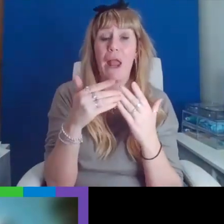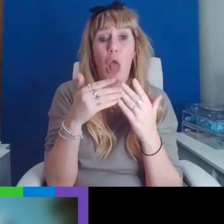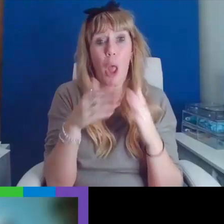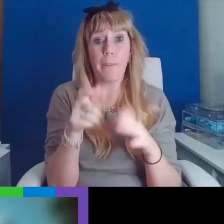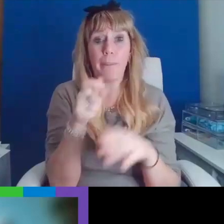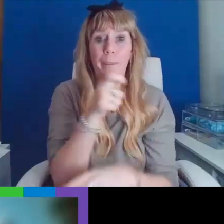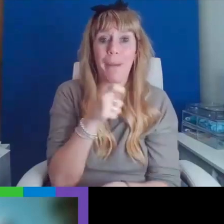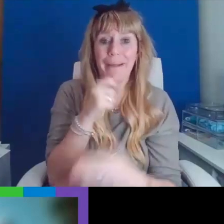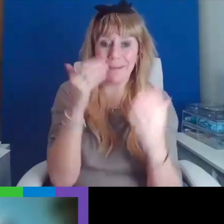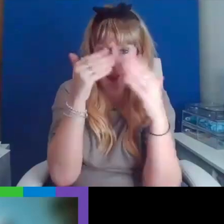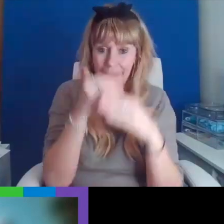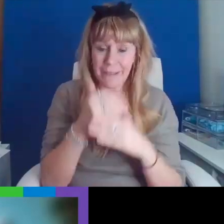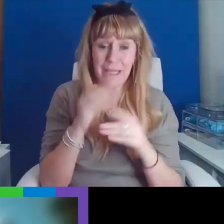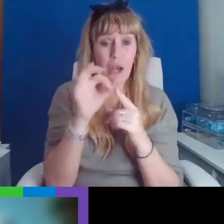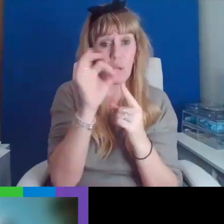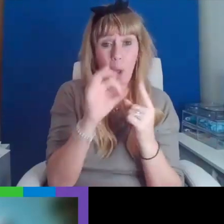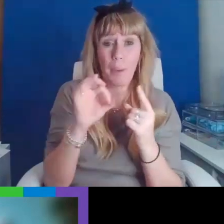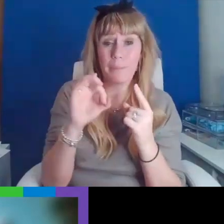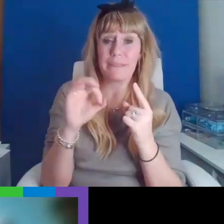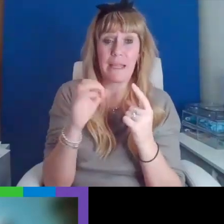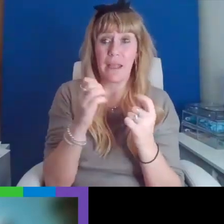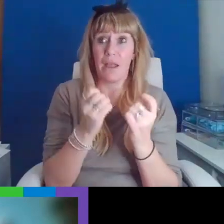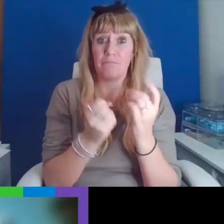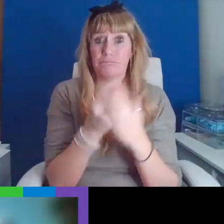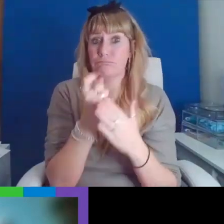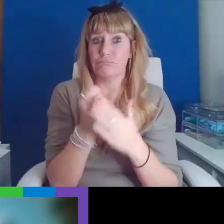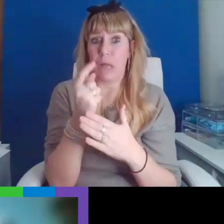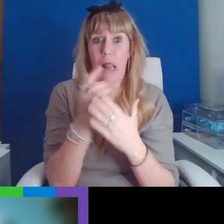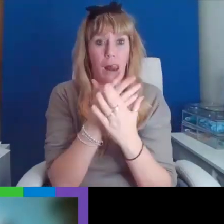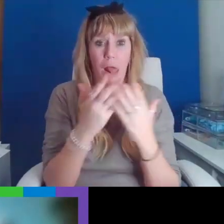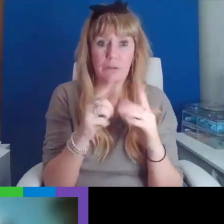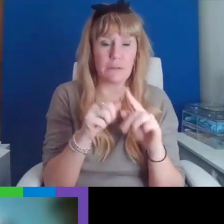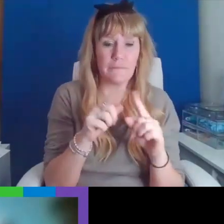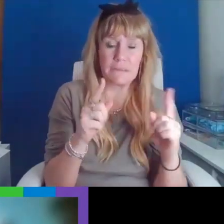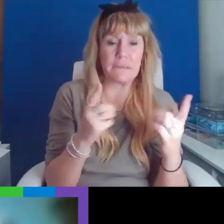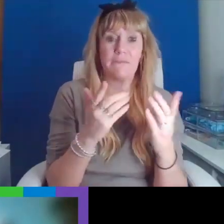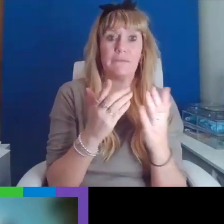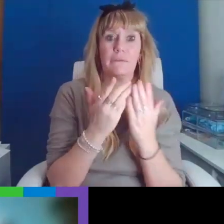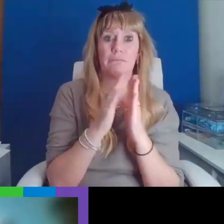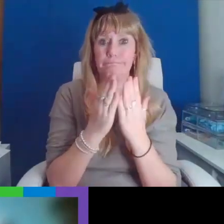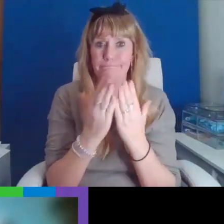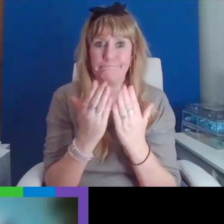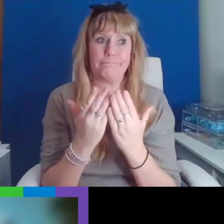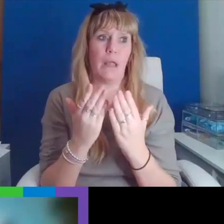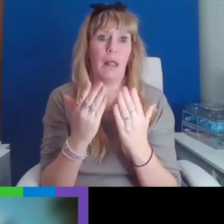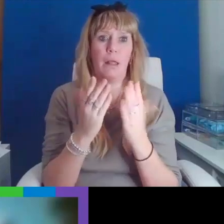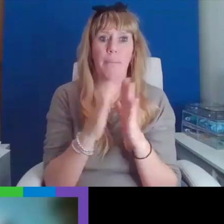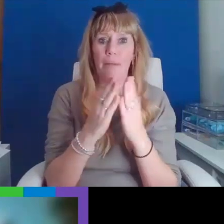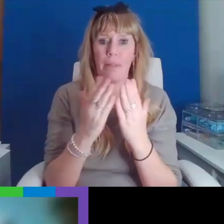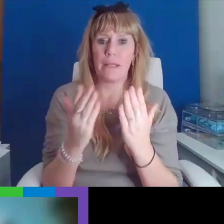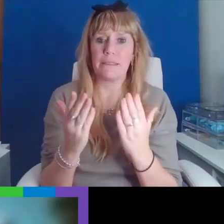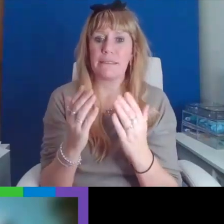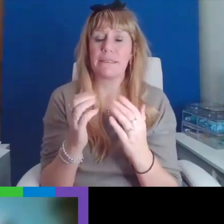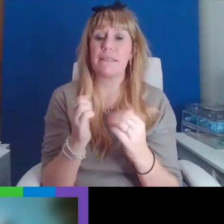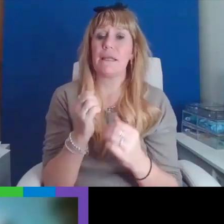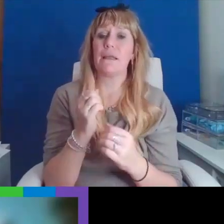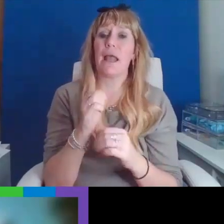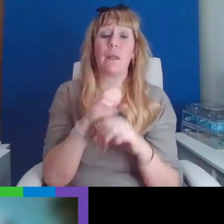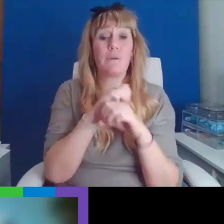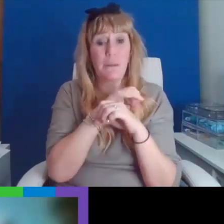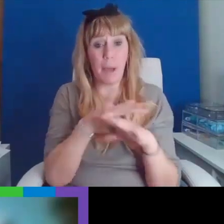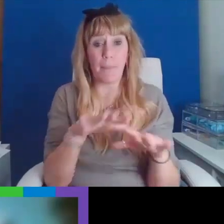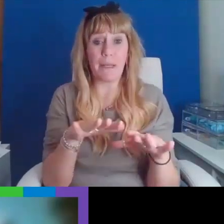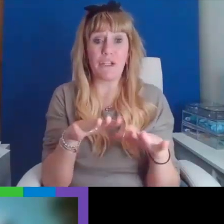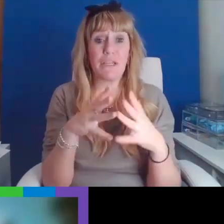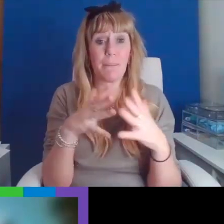number of periodicals and anthologies. Their debut pamphlet, Random Trail, was published by Big White Shed